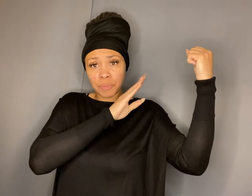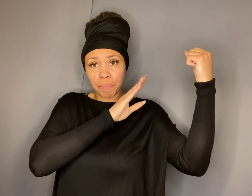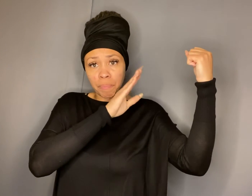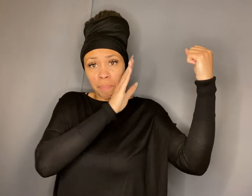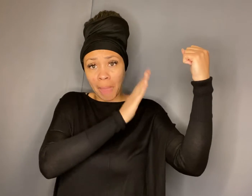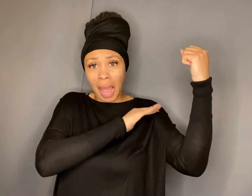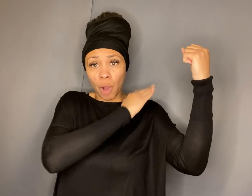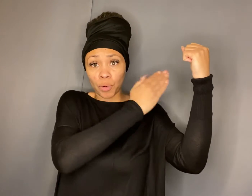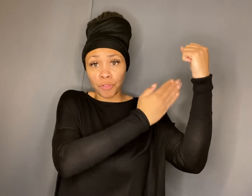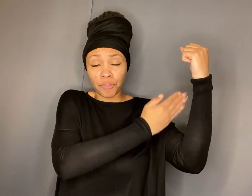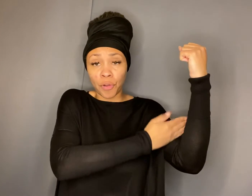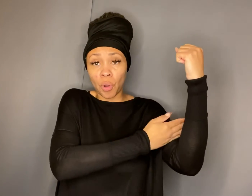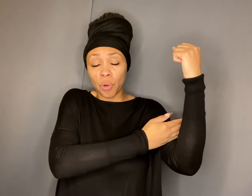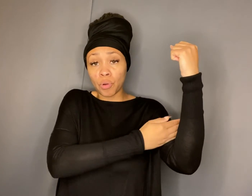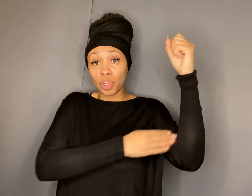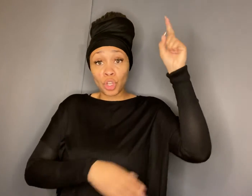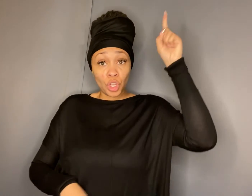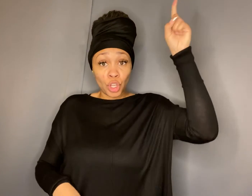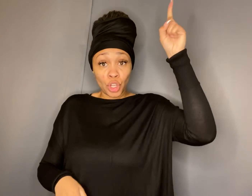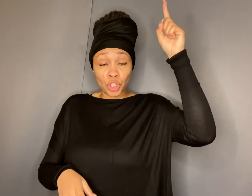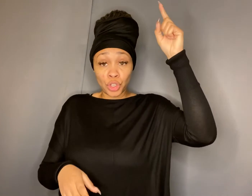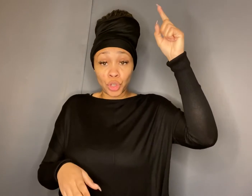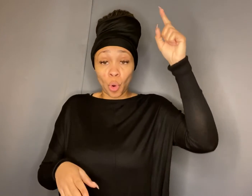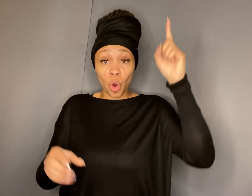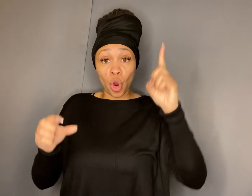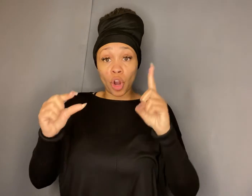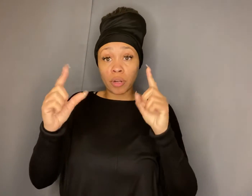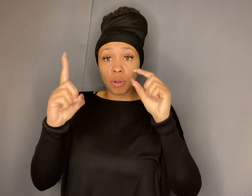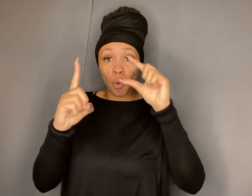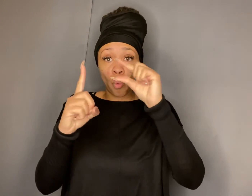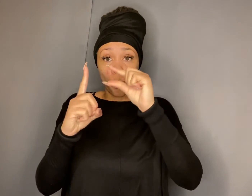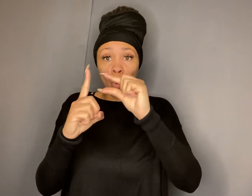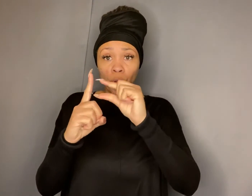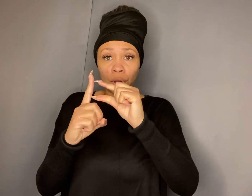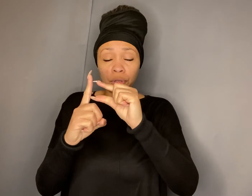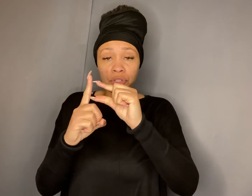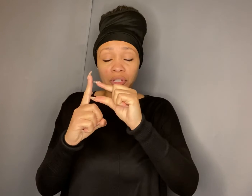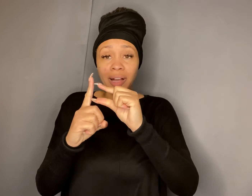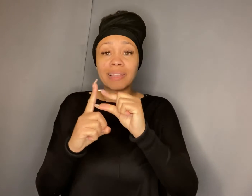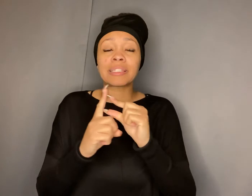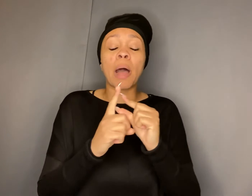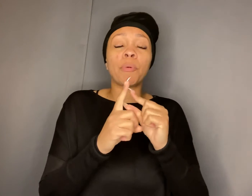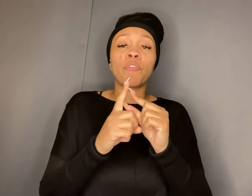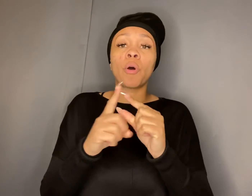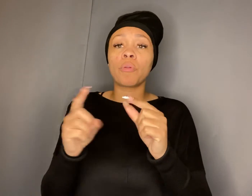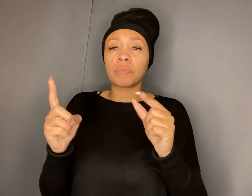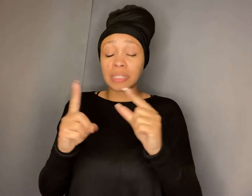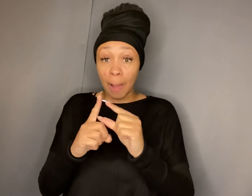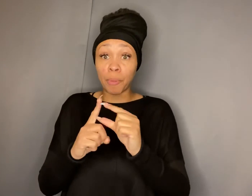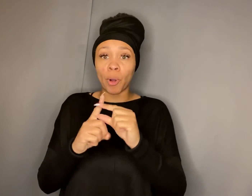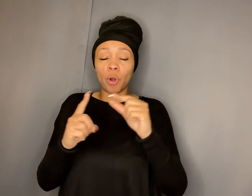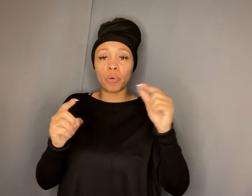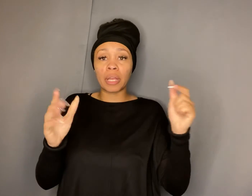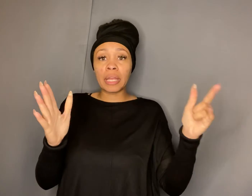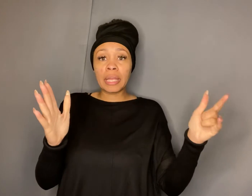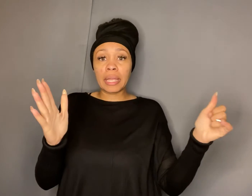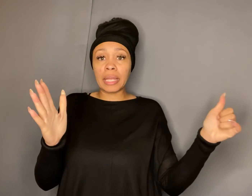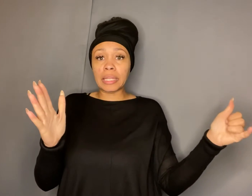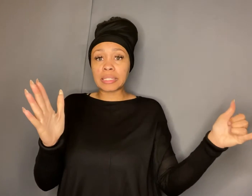powerful your words unstoppable stoppable is